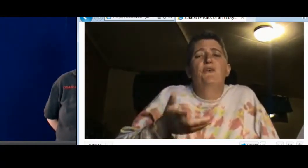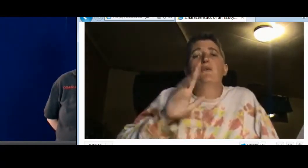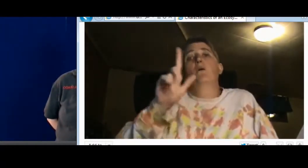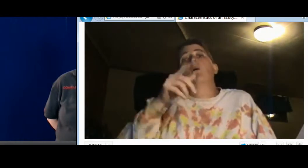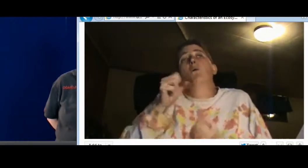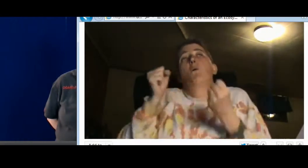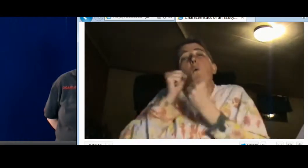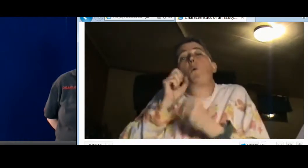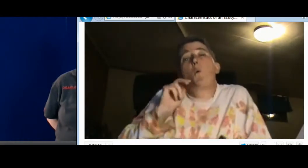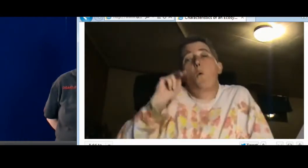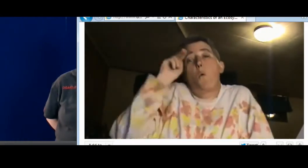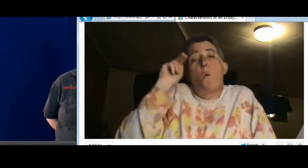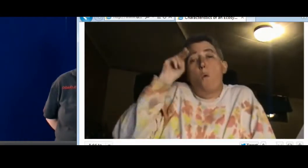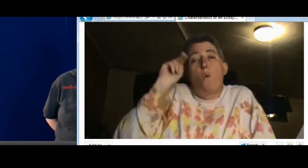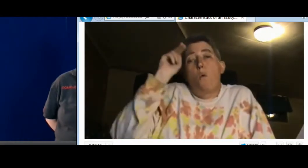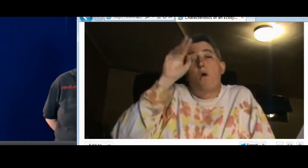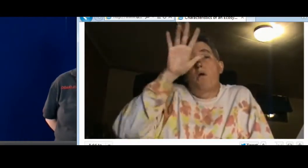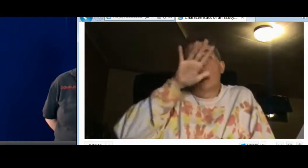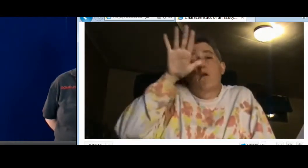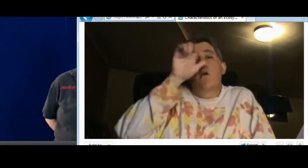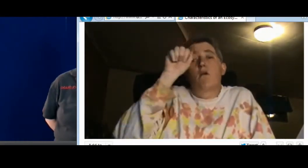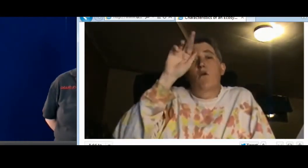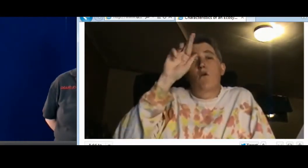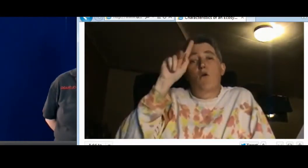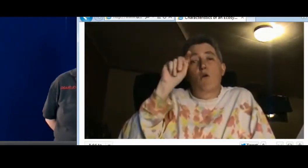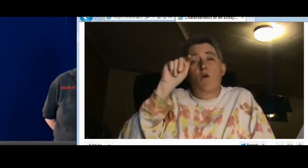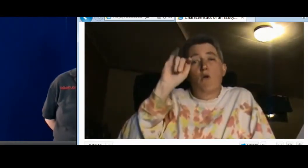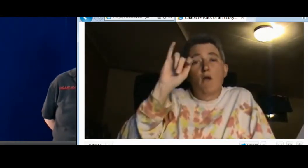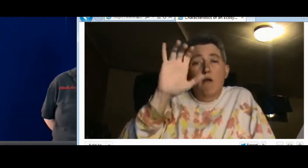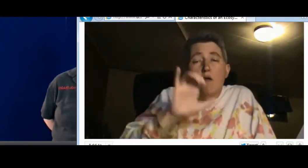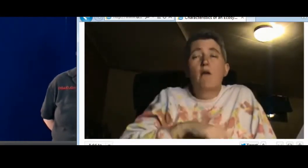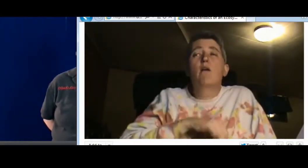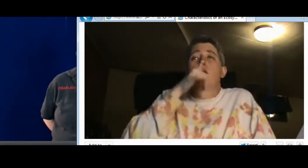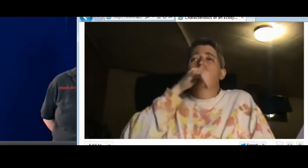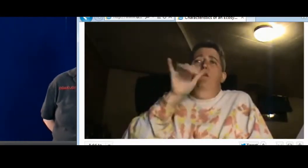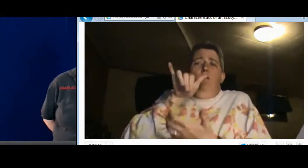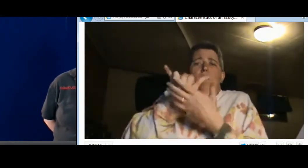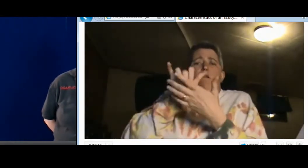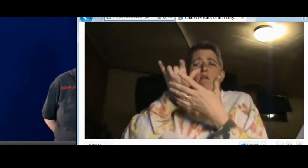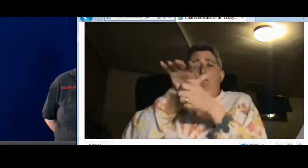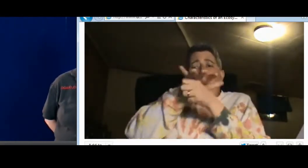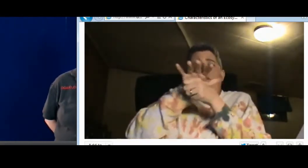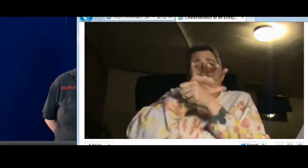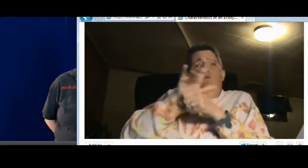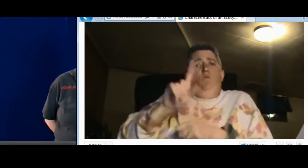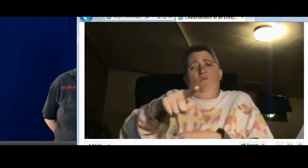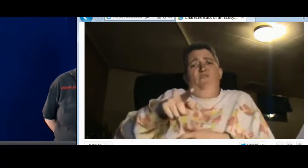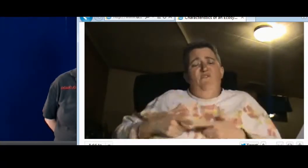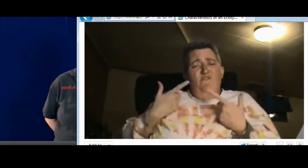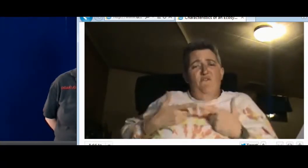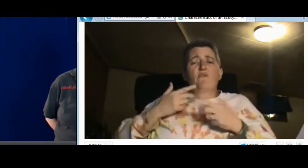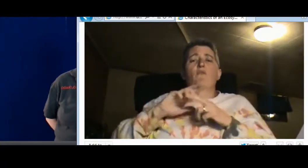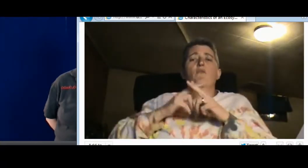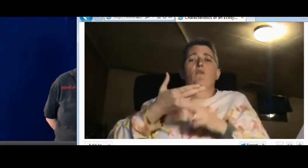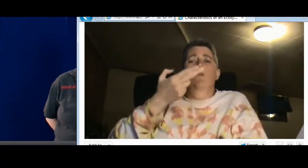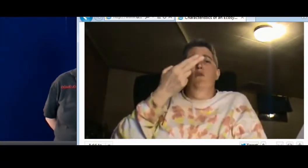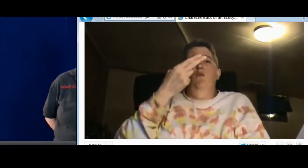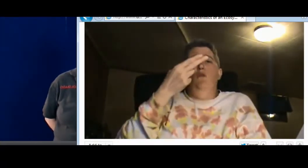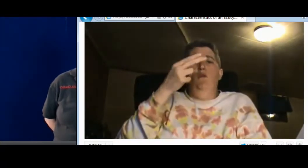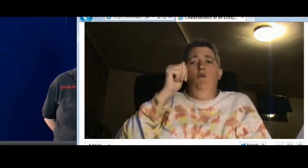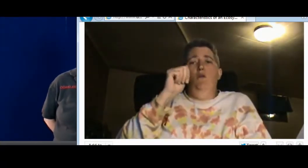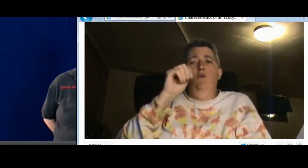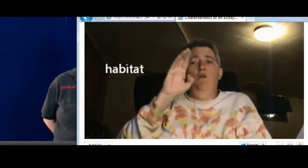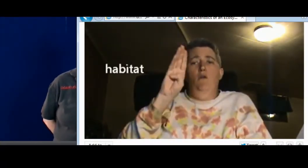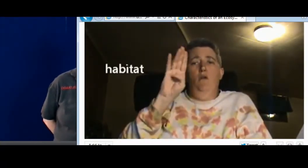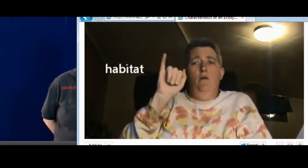Again, where would a polar bear live? Maybe in the northern part, in the Arctic. And all of those